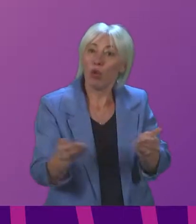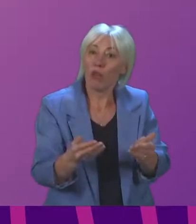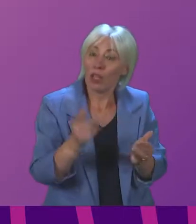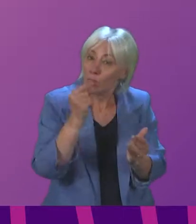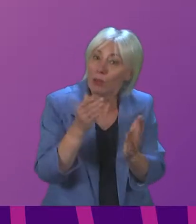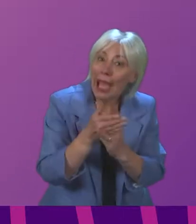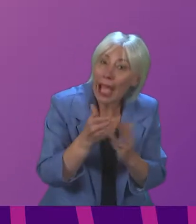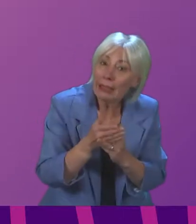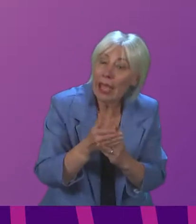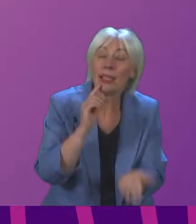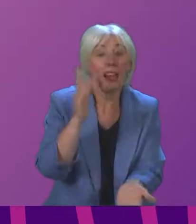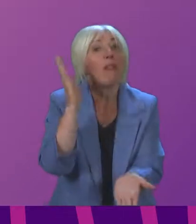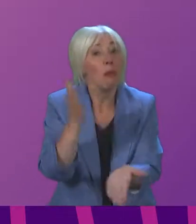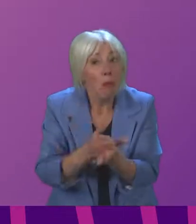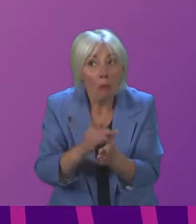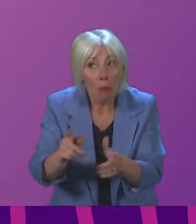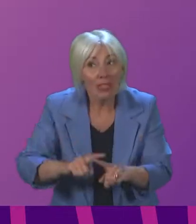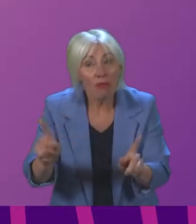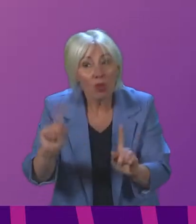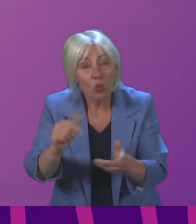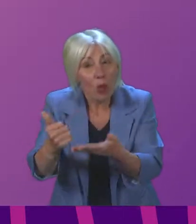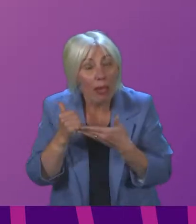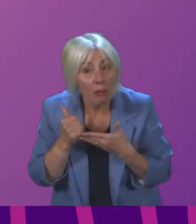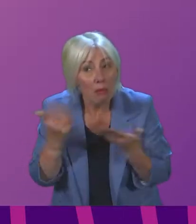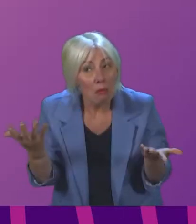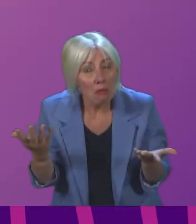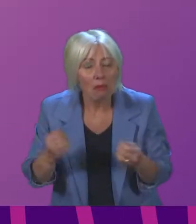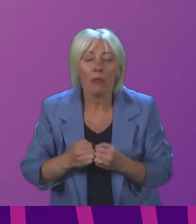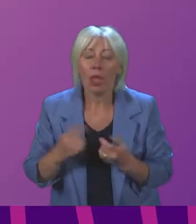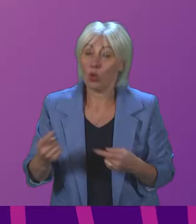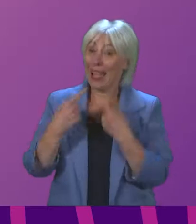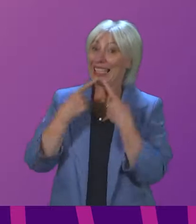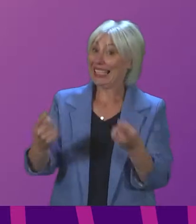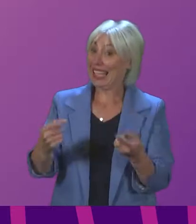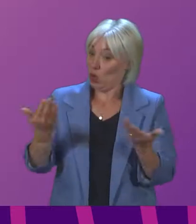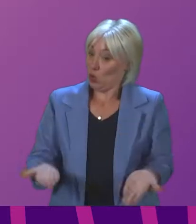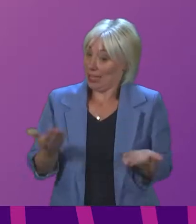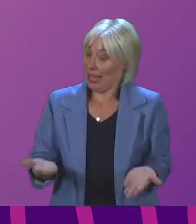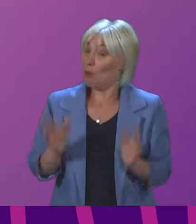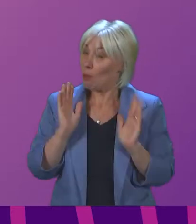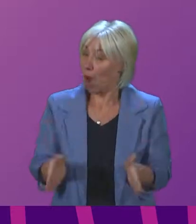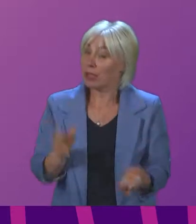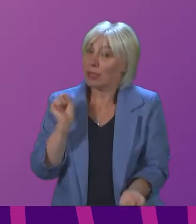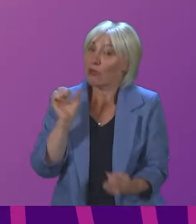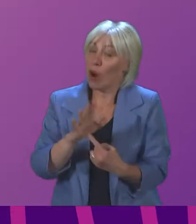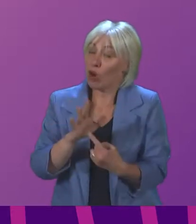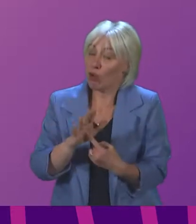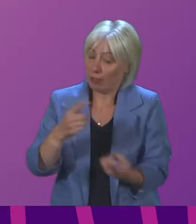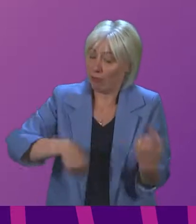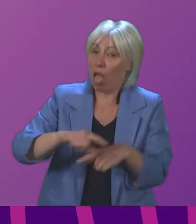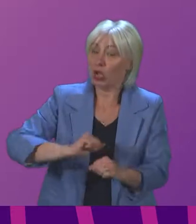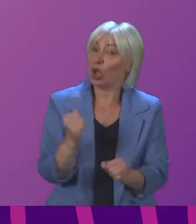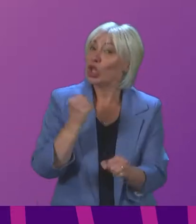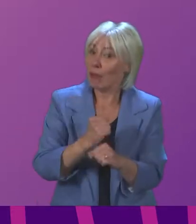what difference they made. So I say to the Cabinet Secretary this afternoon, that it must be a priority for the Scottish Government